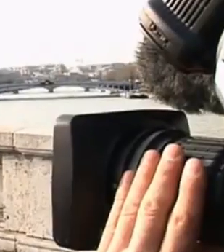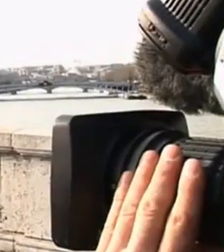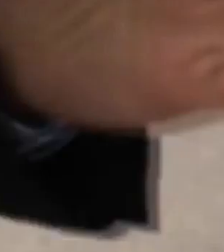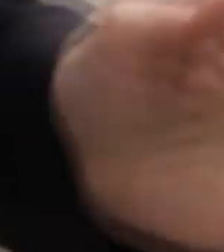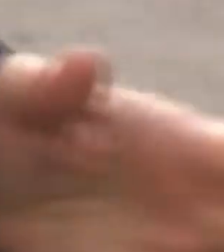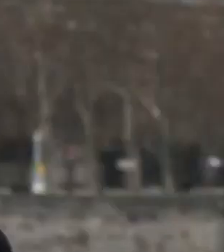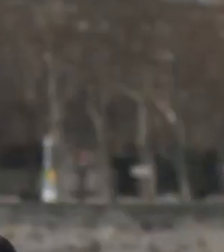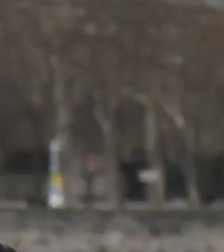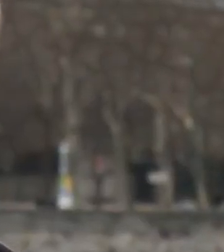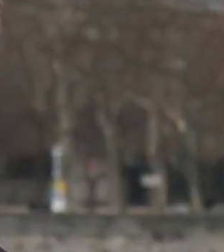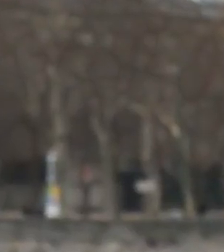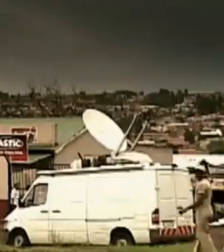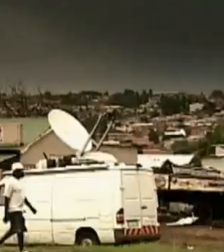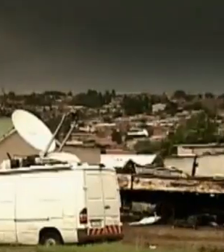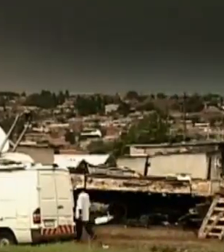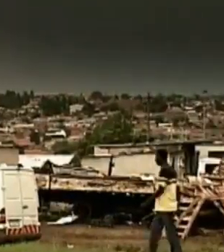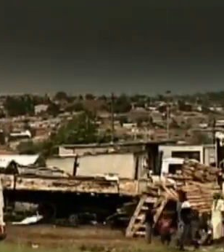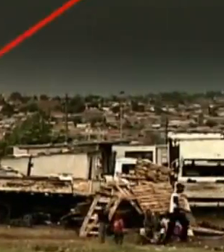Blustery with